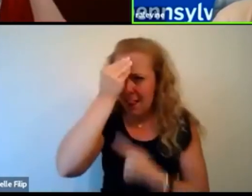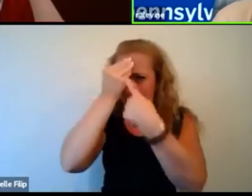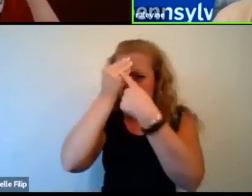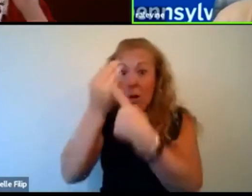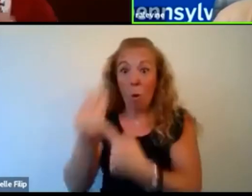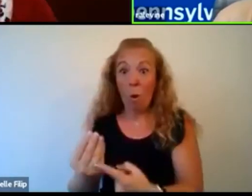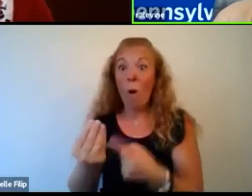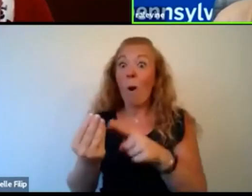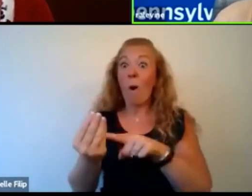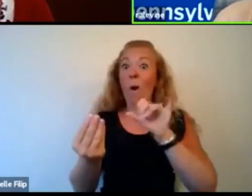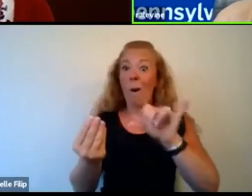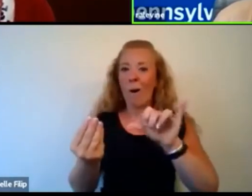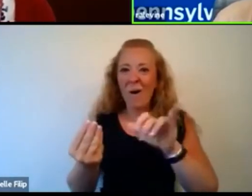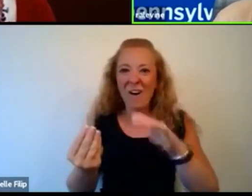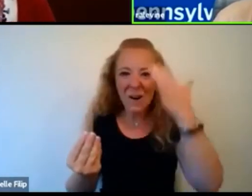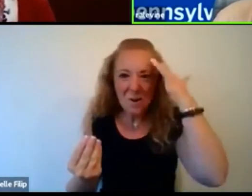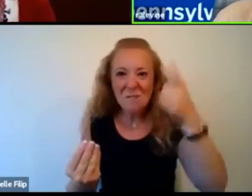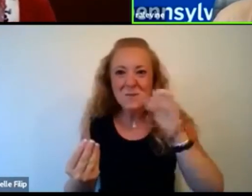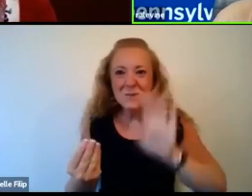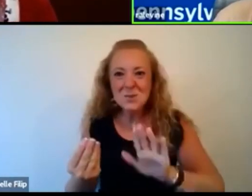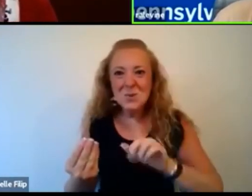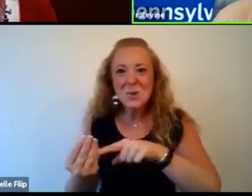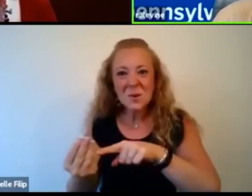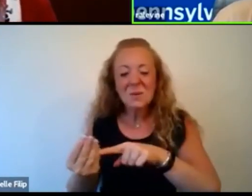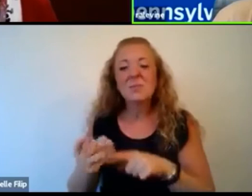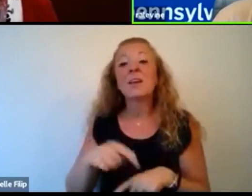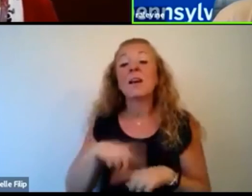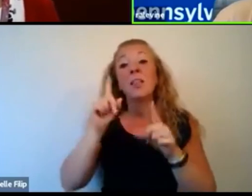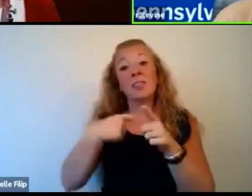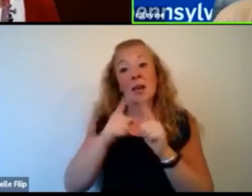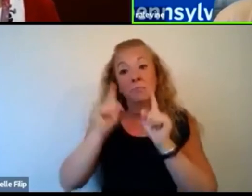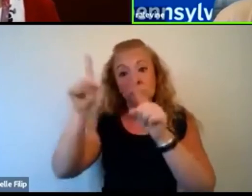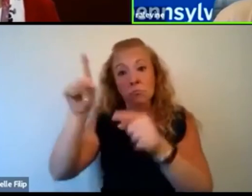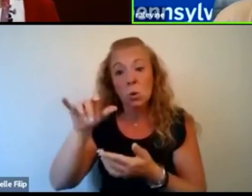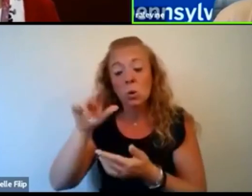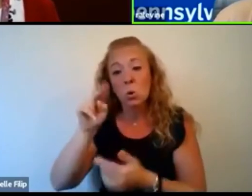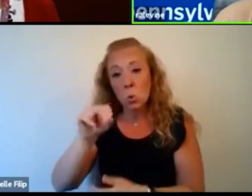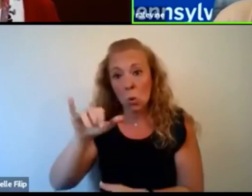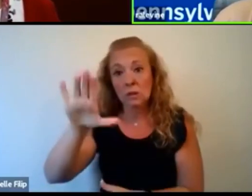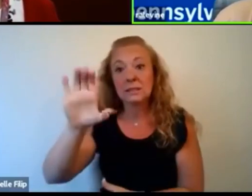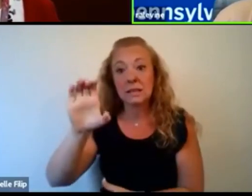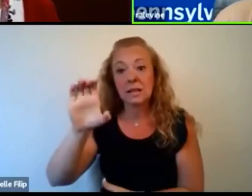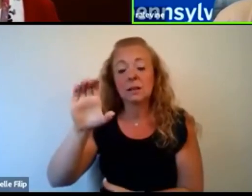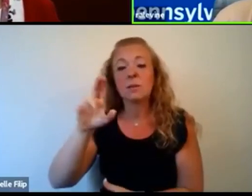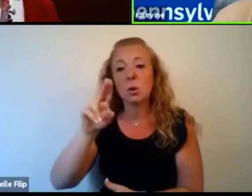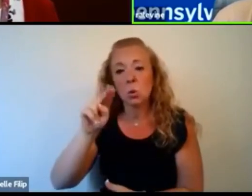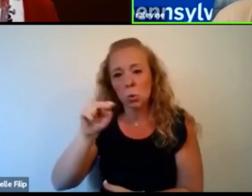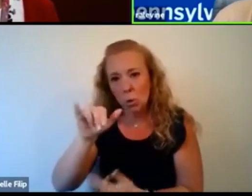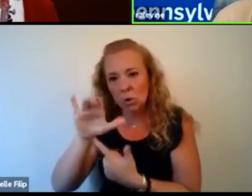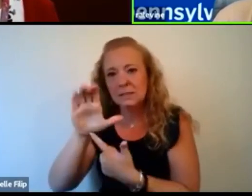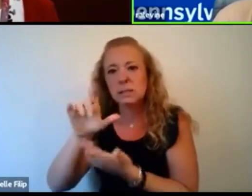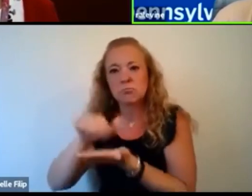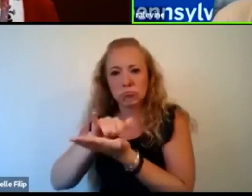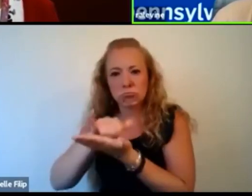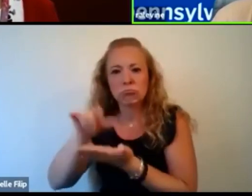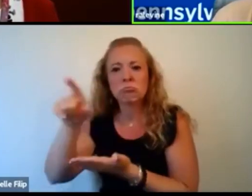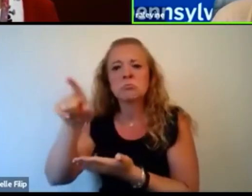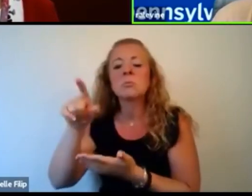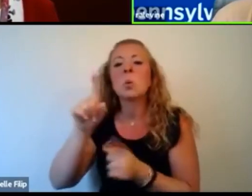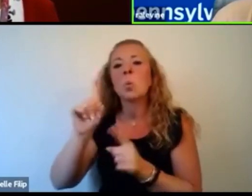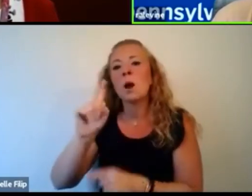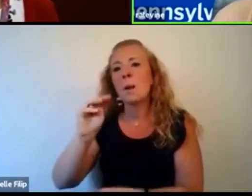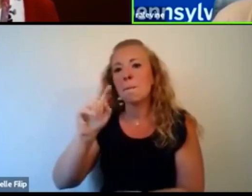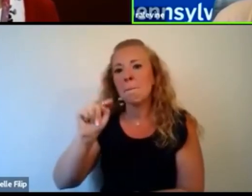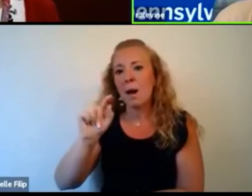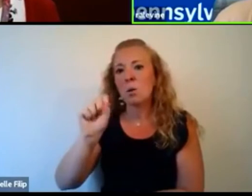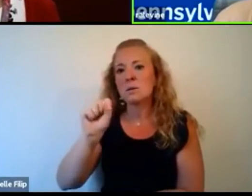don't know. Um, and then I did my, I went to New York city and did my training in pediatrics and adolescent medicine, uh, at Mount Sinai in New York